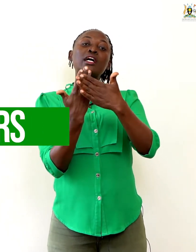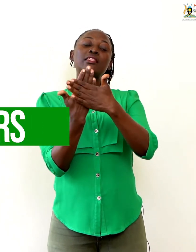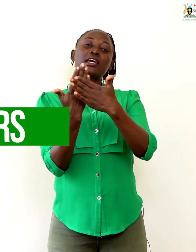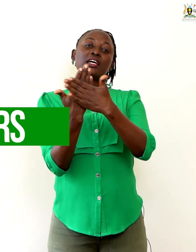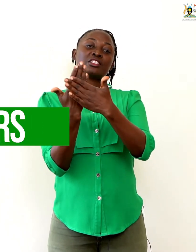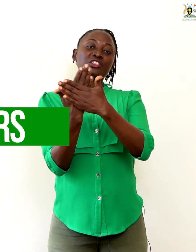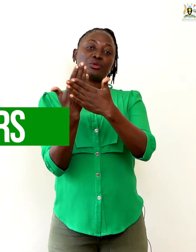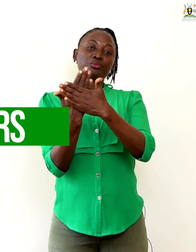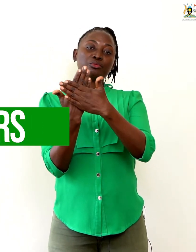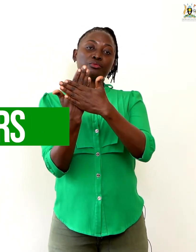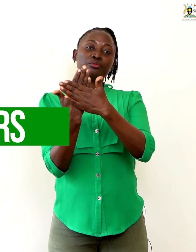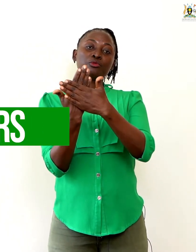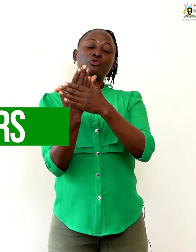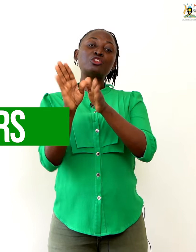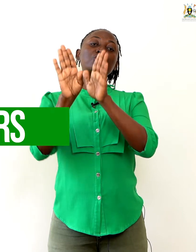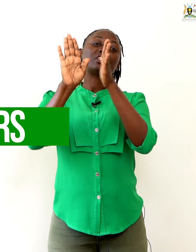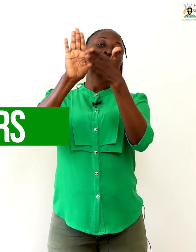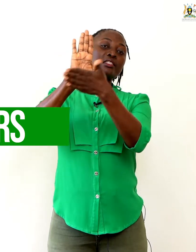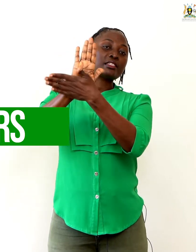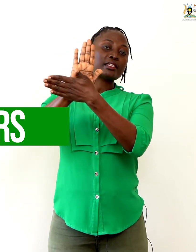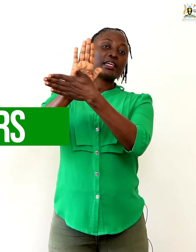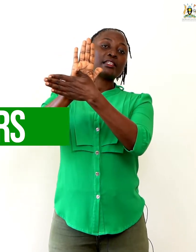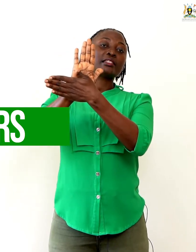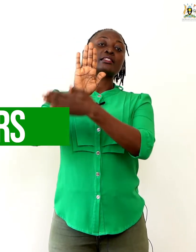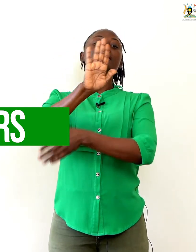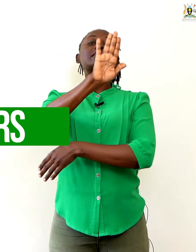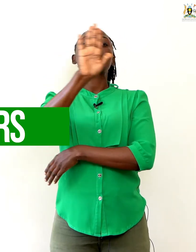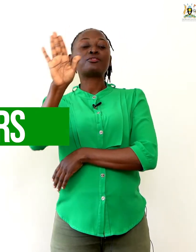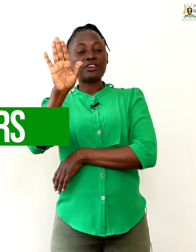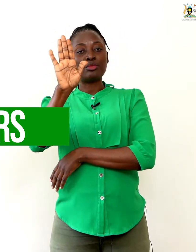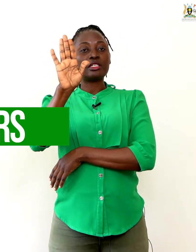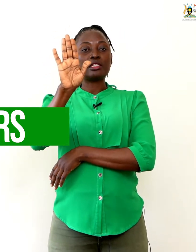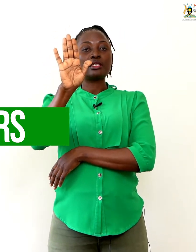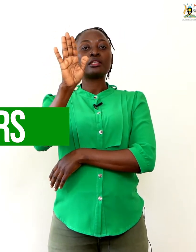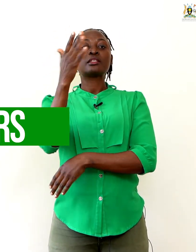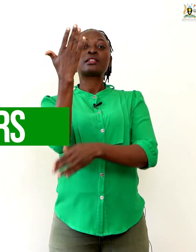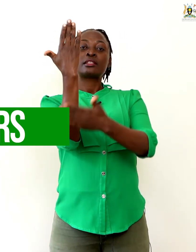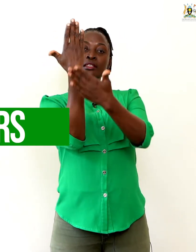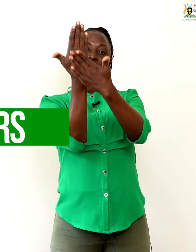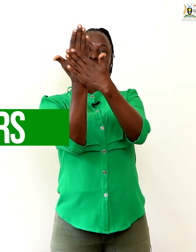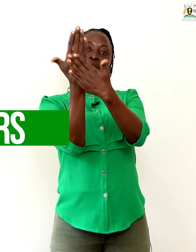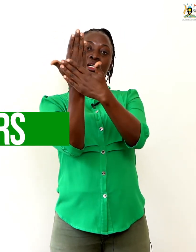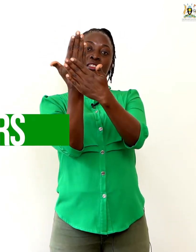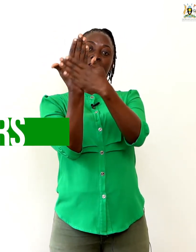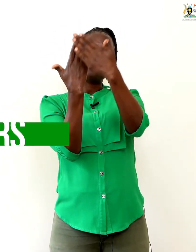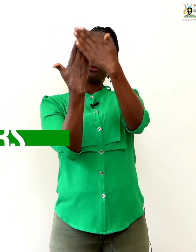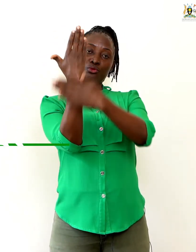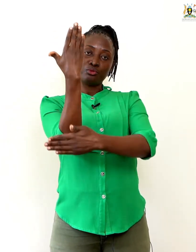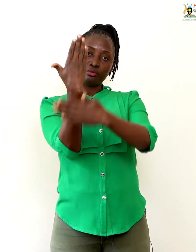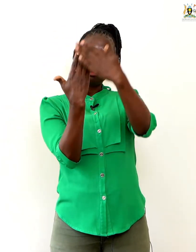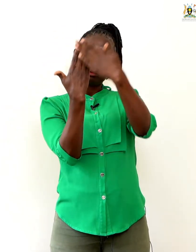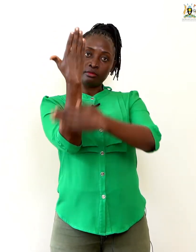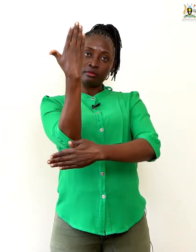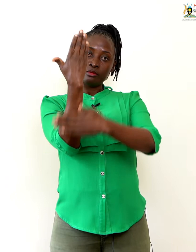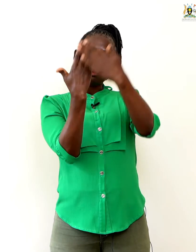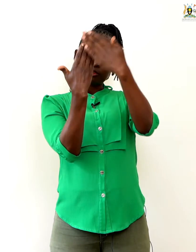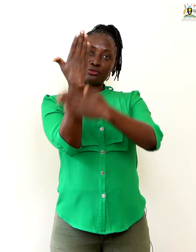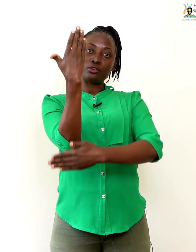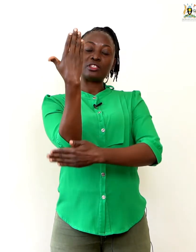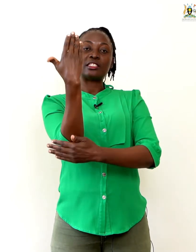at the hand shape. When you change this side, this is alphabet. The numbers have to follow this